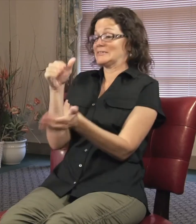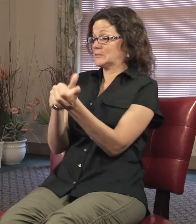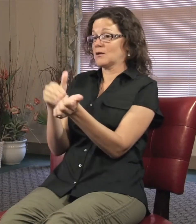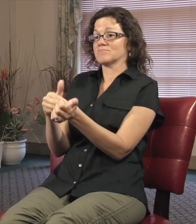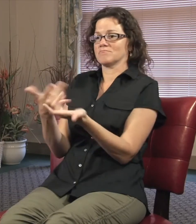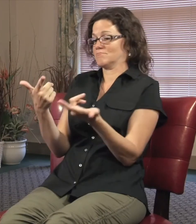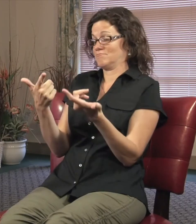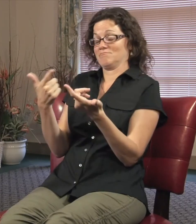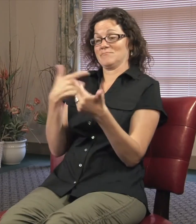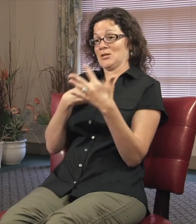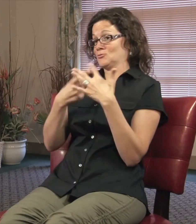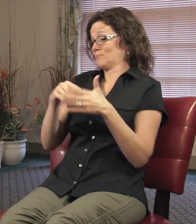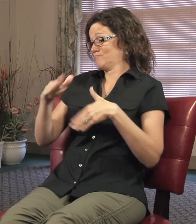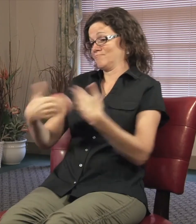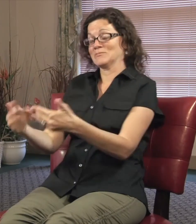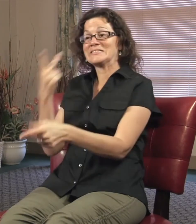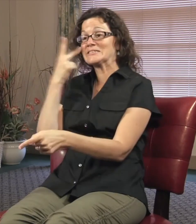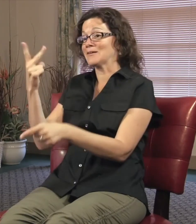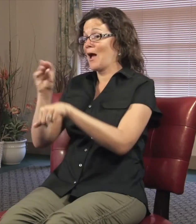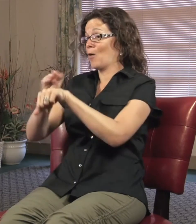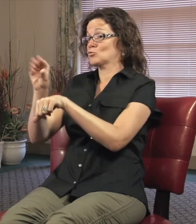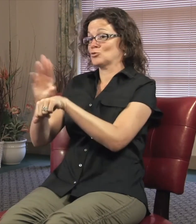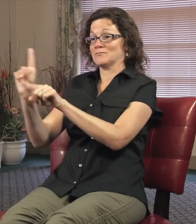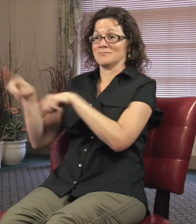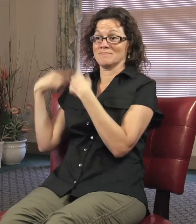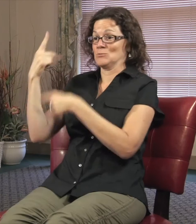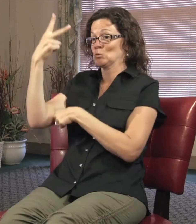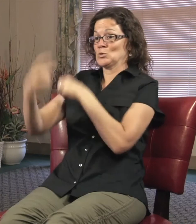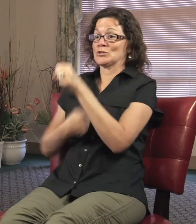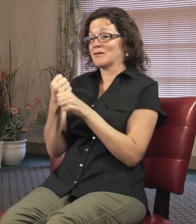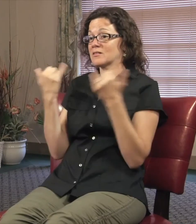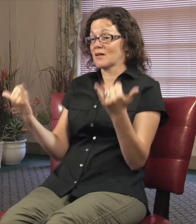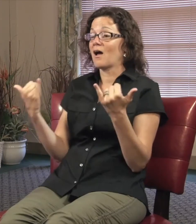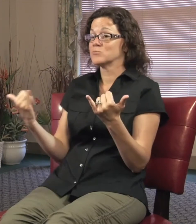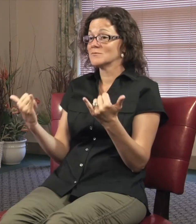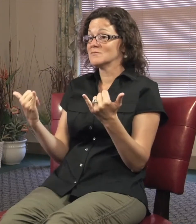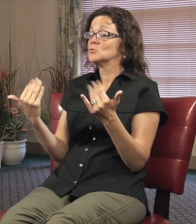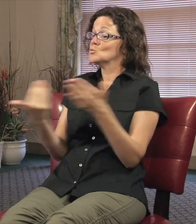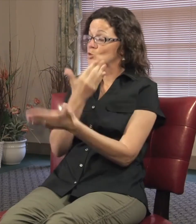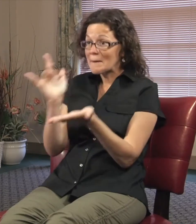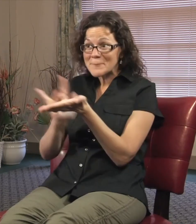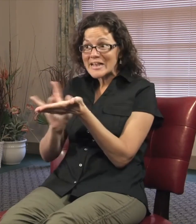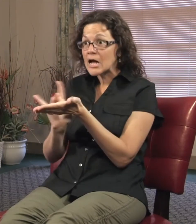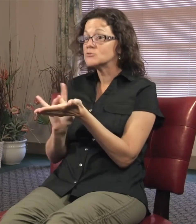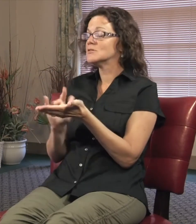doctor, from that point on, I've been seeing a counselor for the last two years. I'm on a new medication. I'm in new therapy,